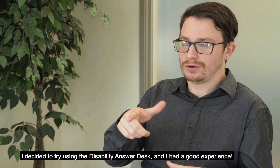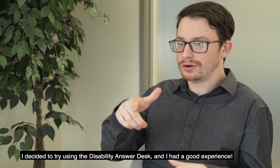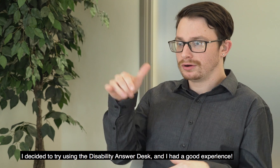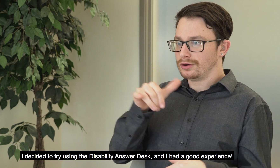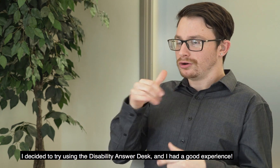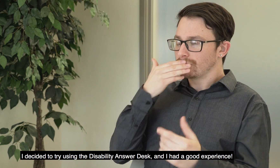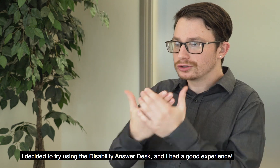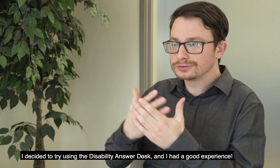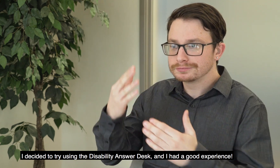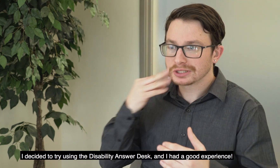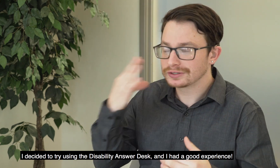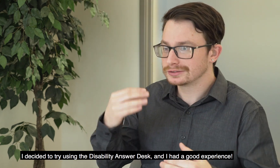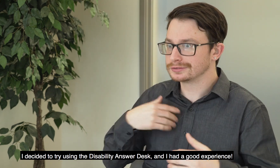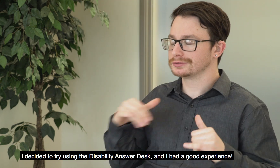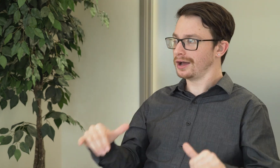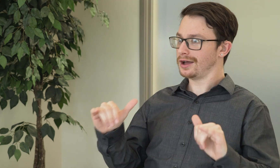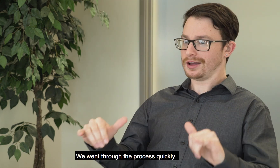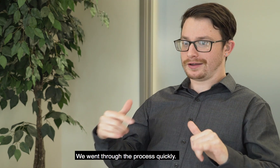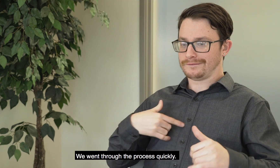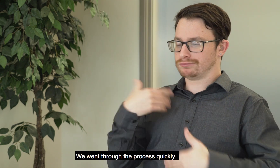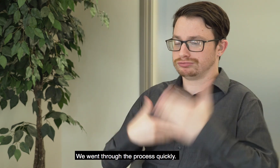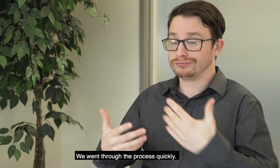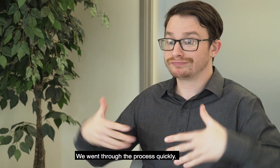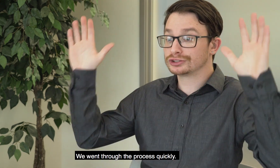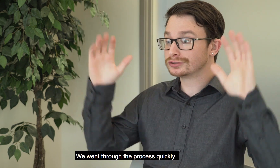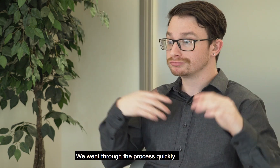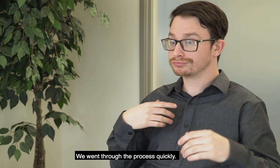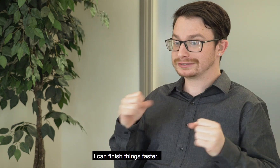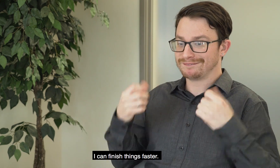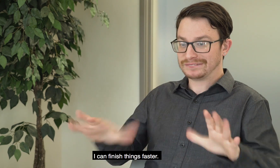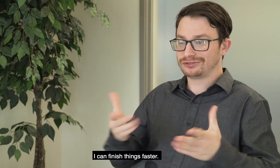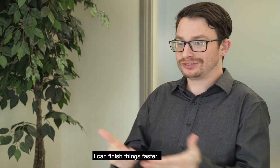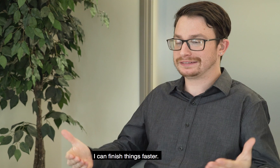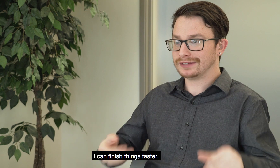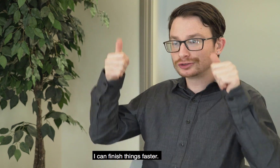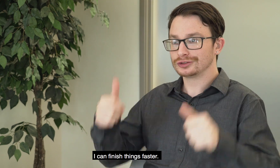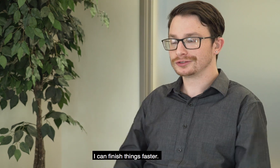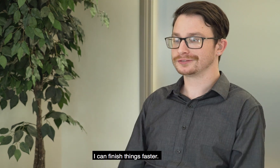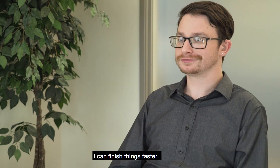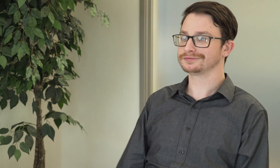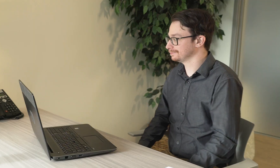using the Disability Answer Desk, and I had a good experience. You went through the process quickly. I can finish things faster.